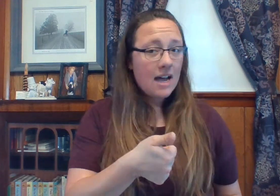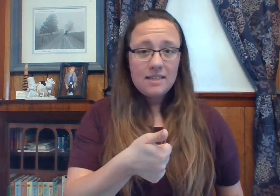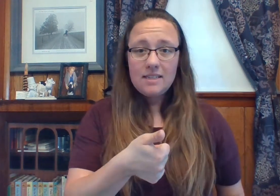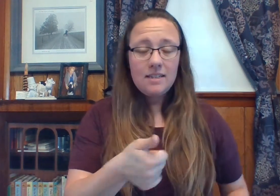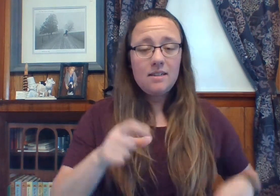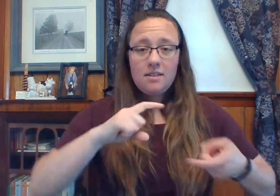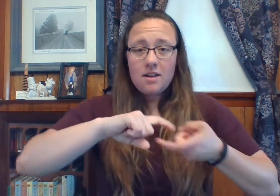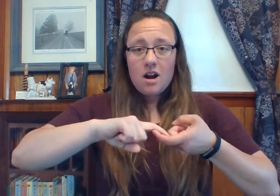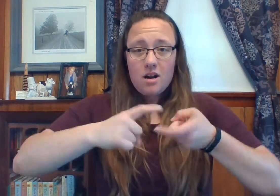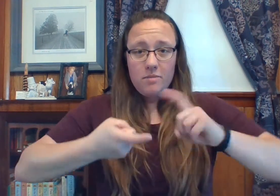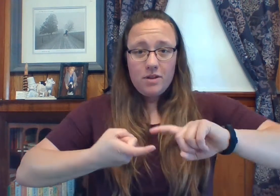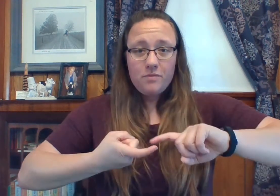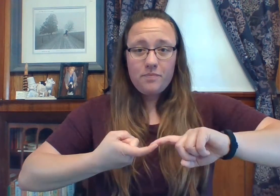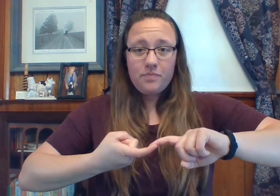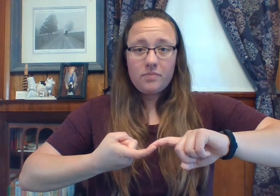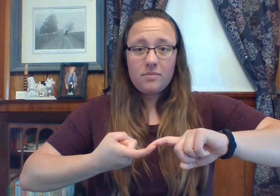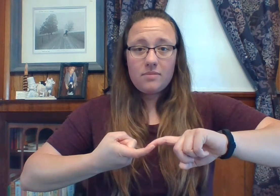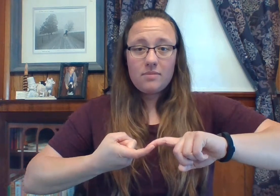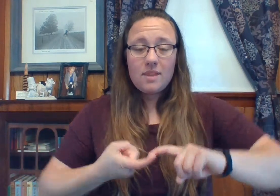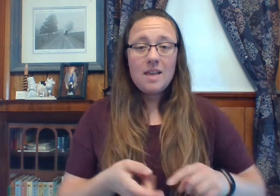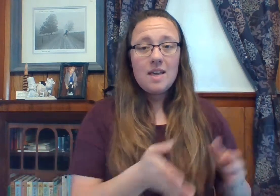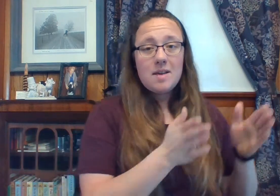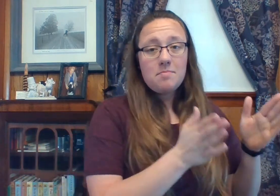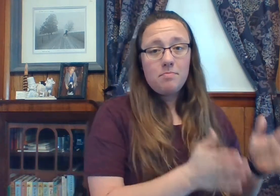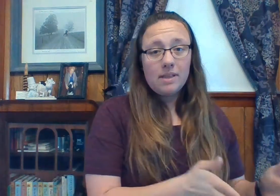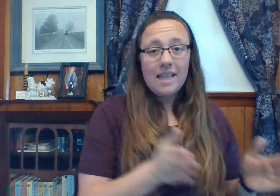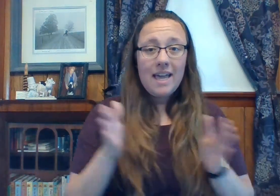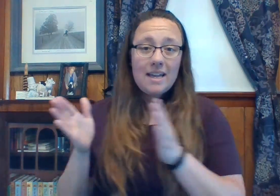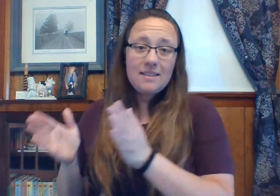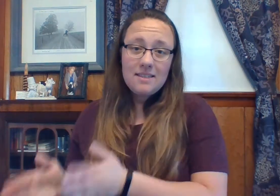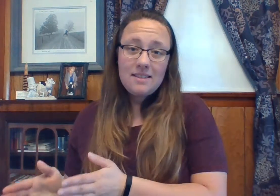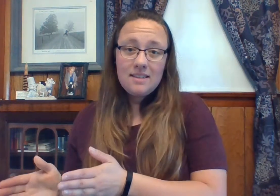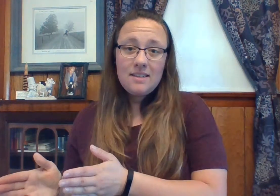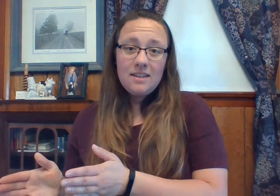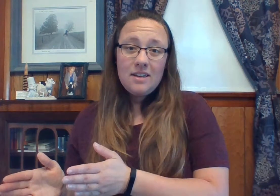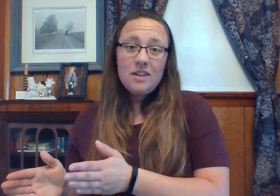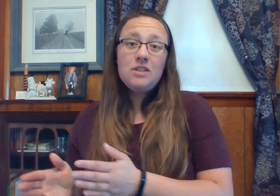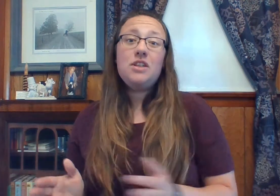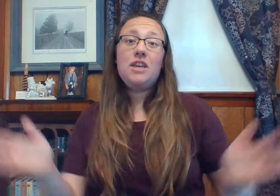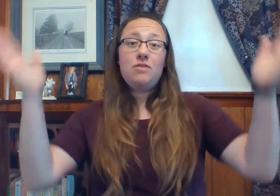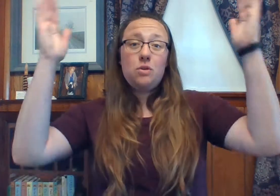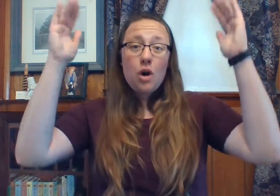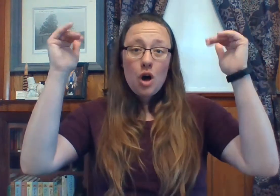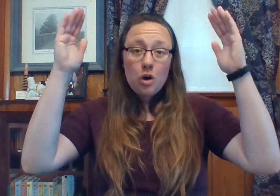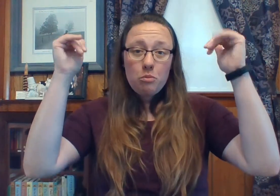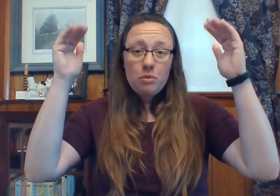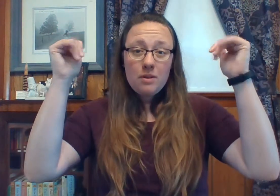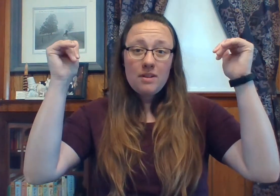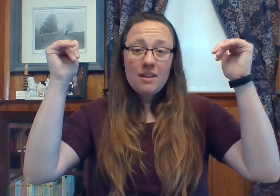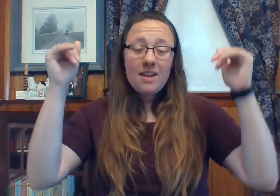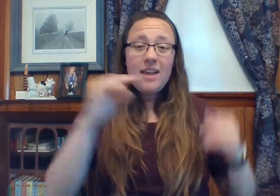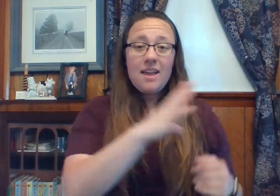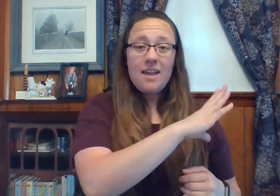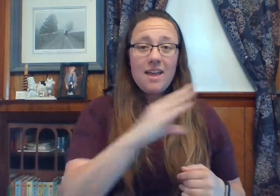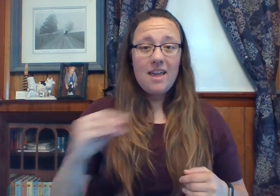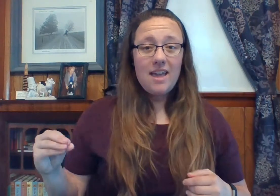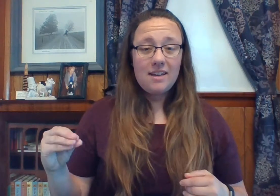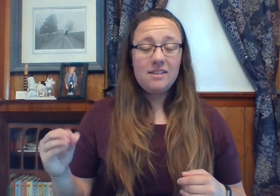not to harm you, not to Plans to give you hope, not